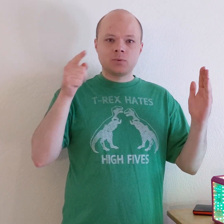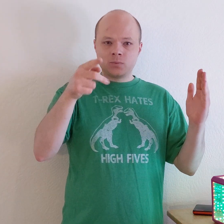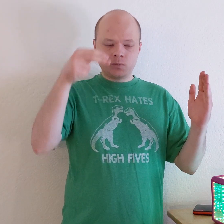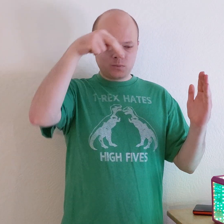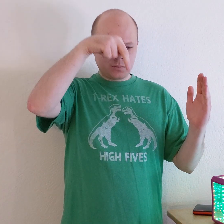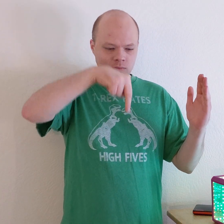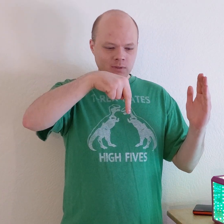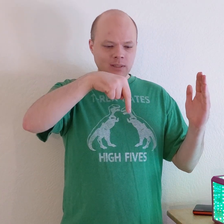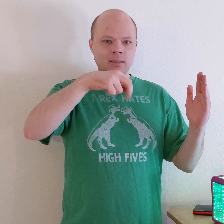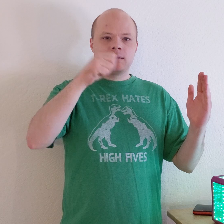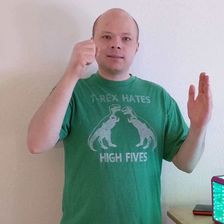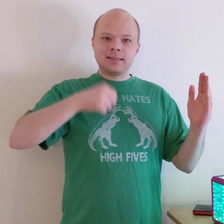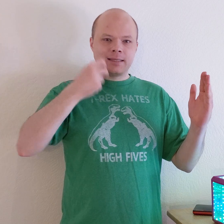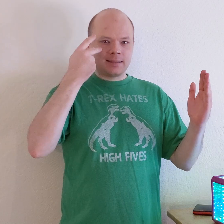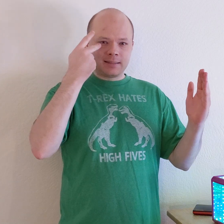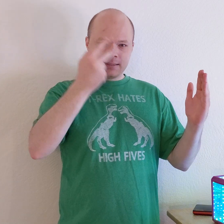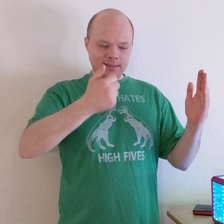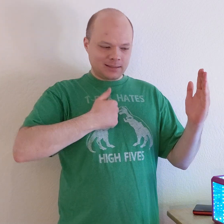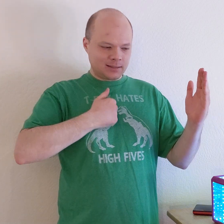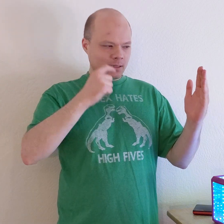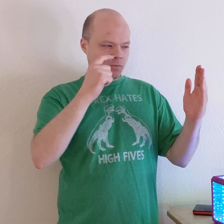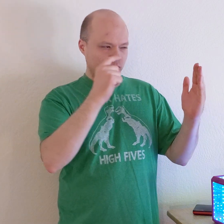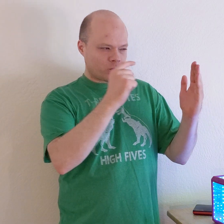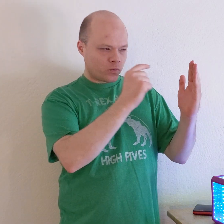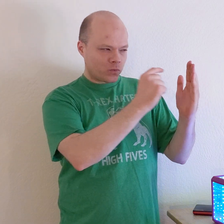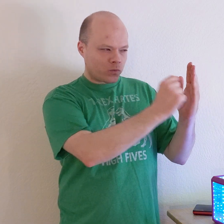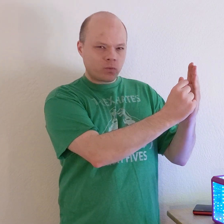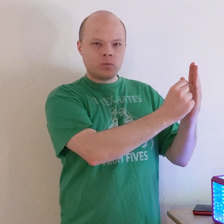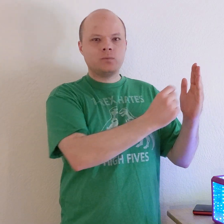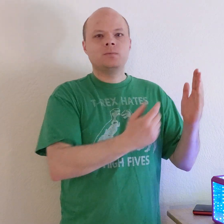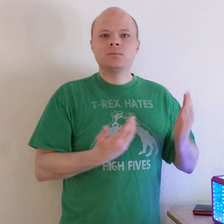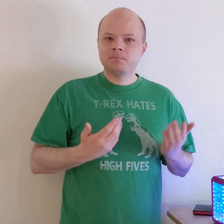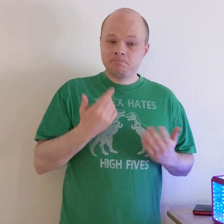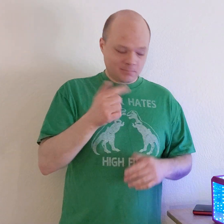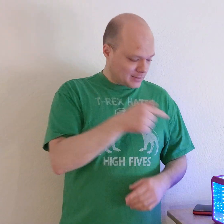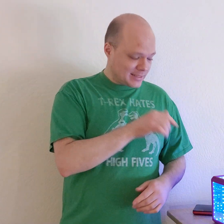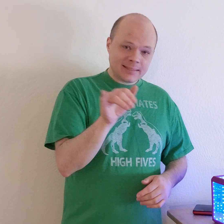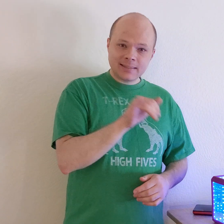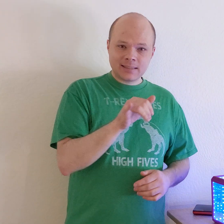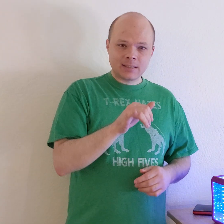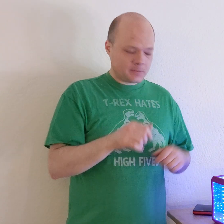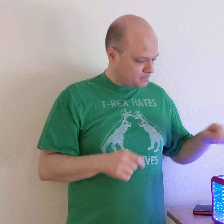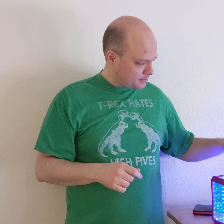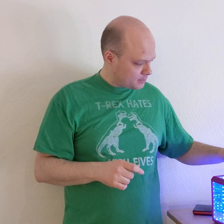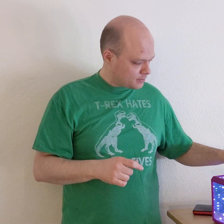you can see yourself off to infinity, reflected. So it's the same principle.